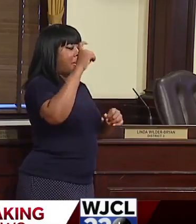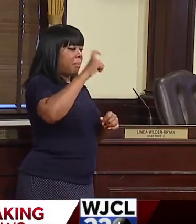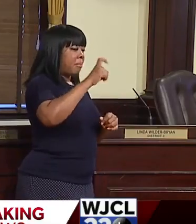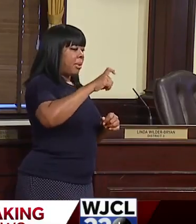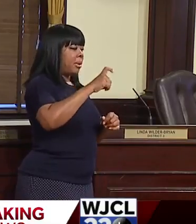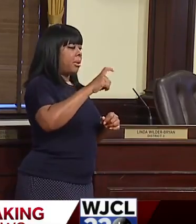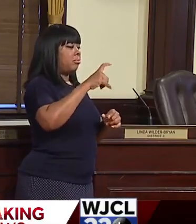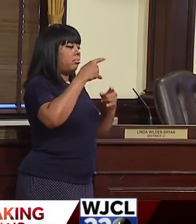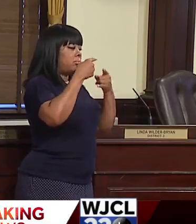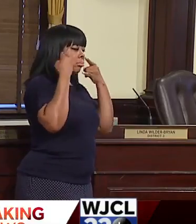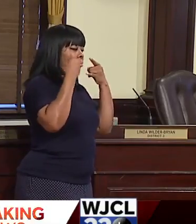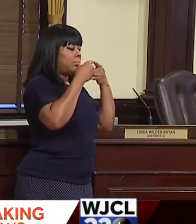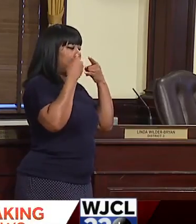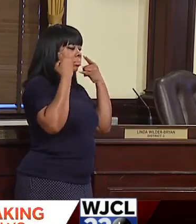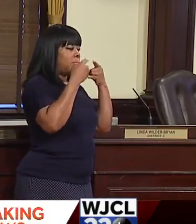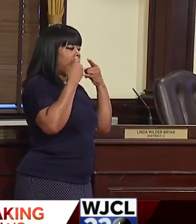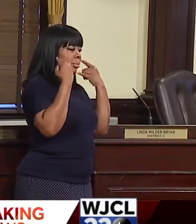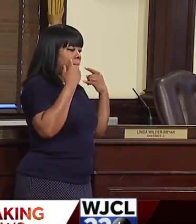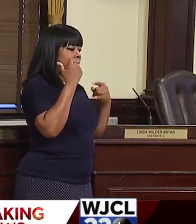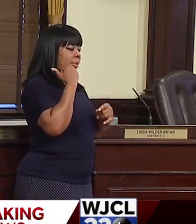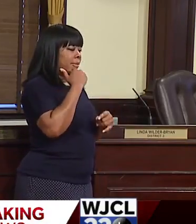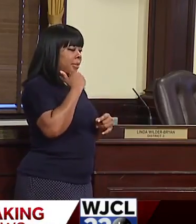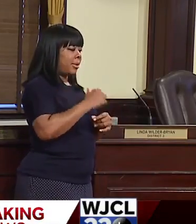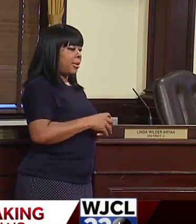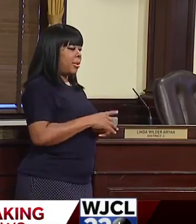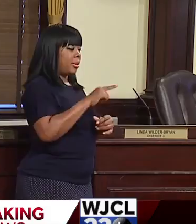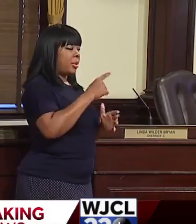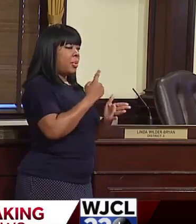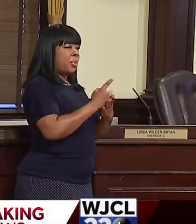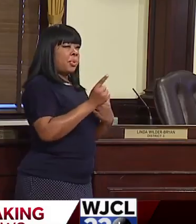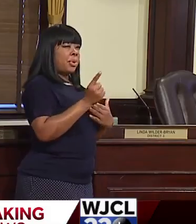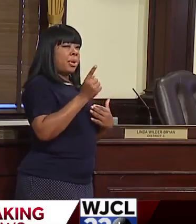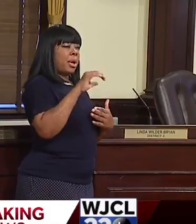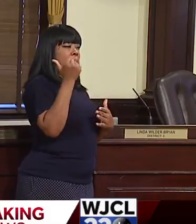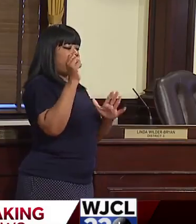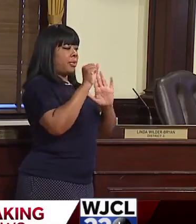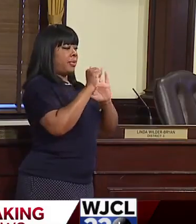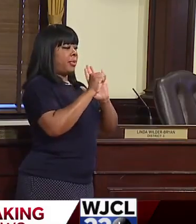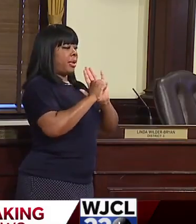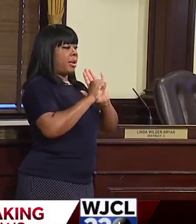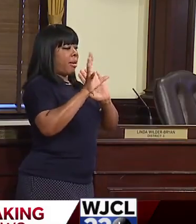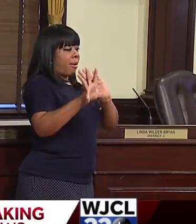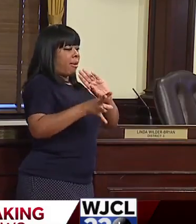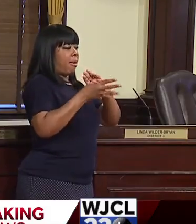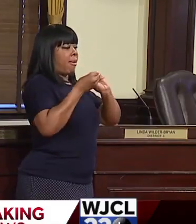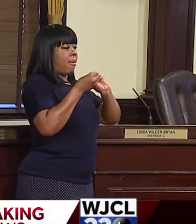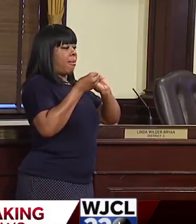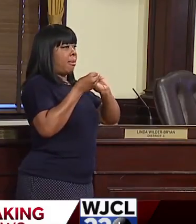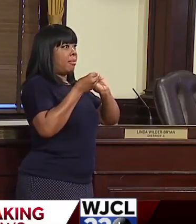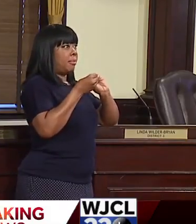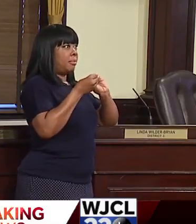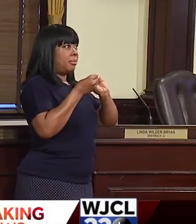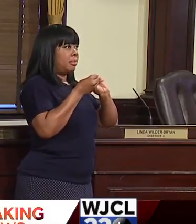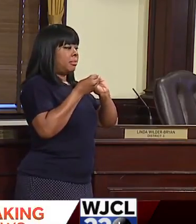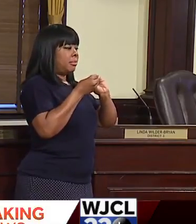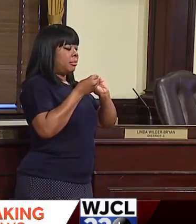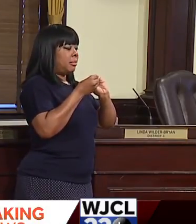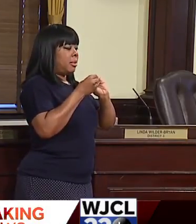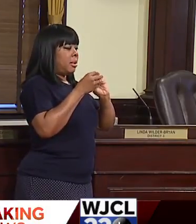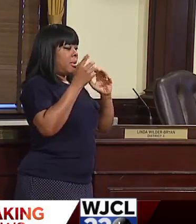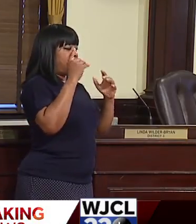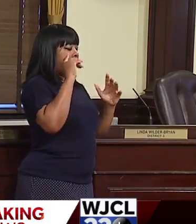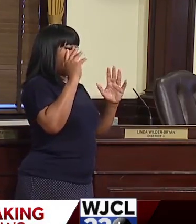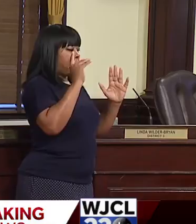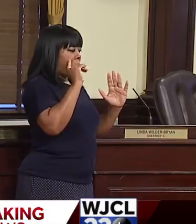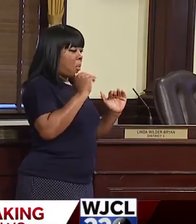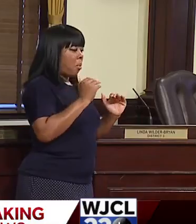mask every day. Um, this week, I believe another state is is adding to the list. I still hope and pray